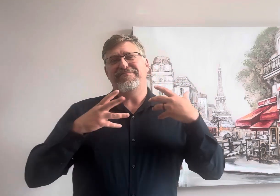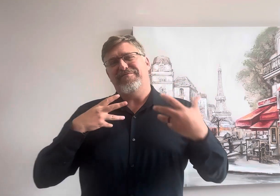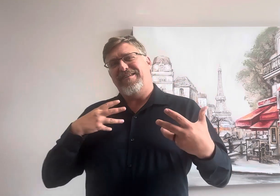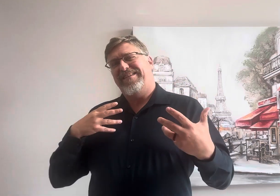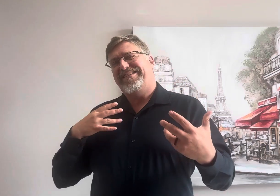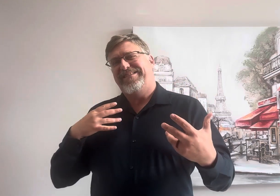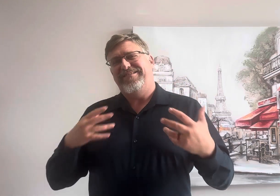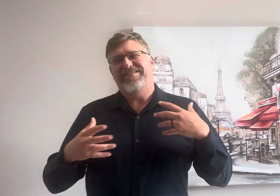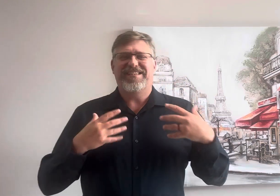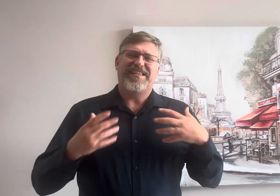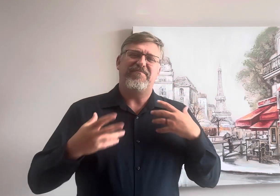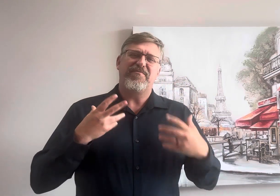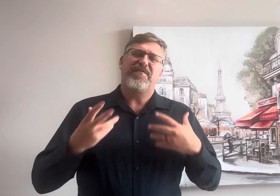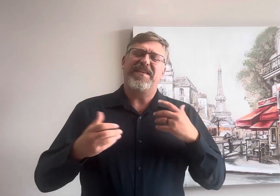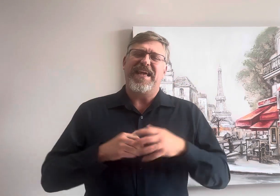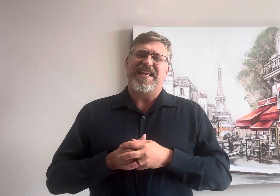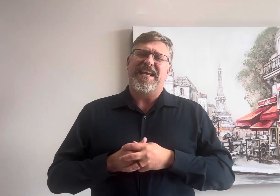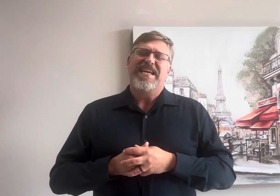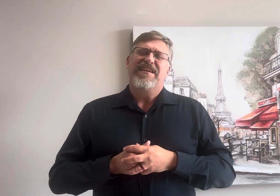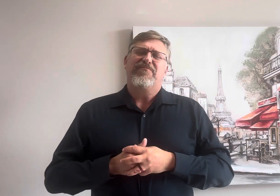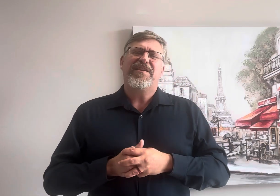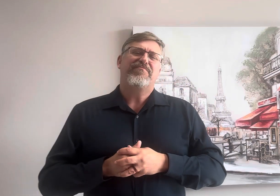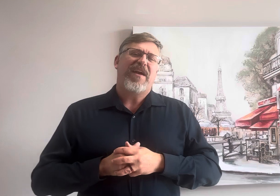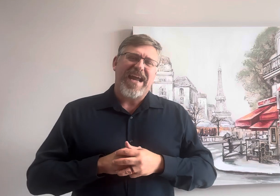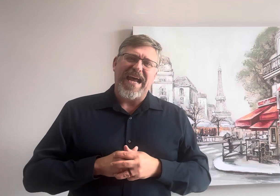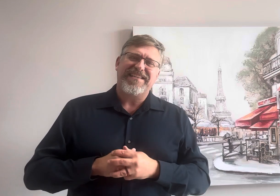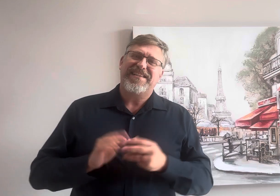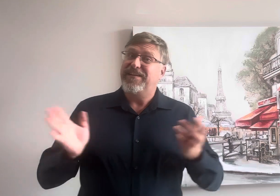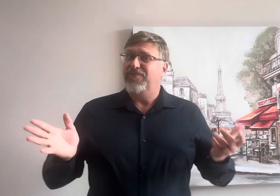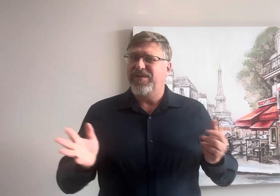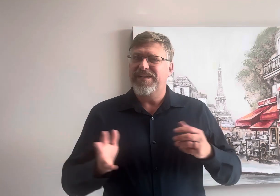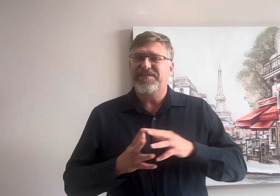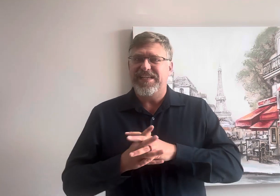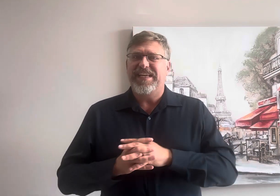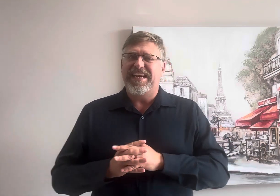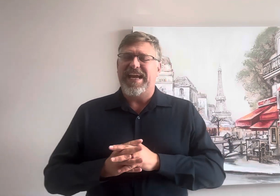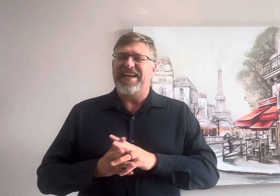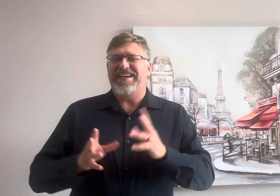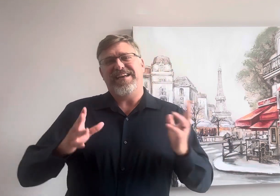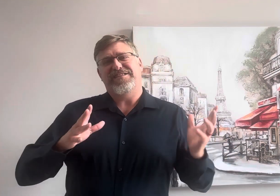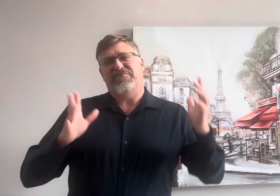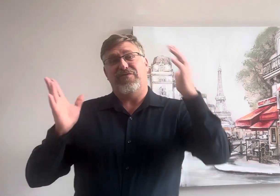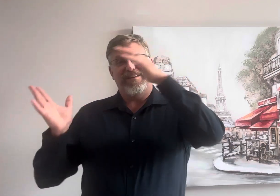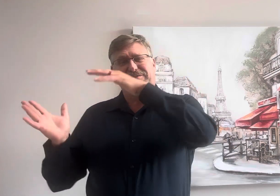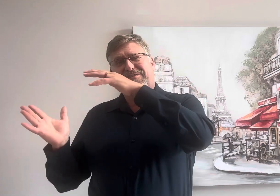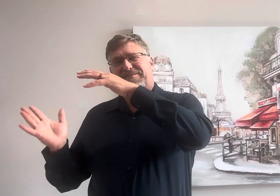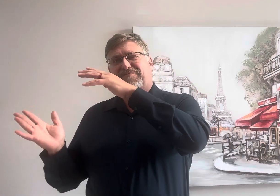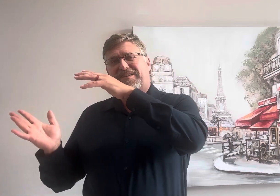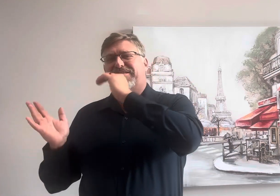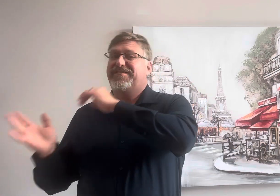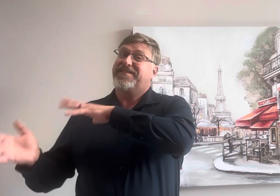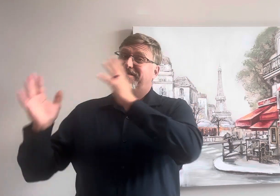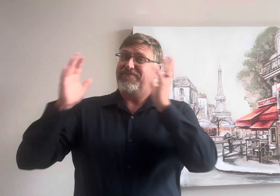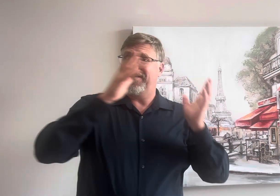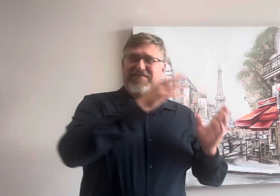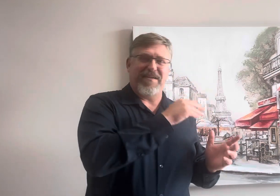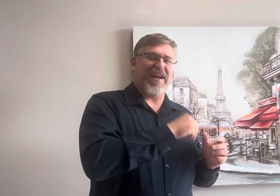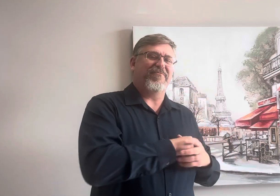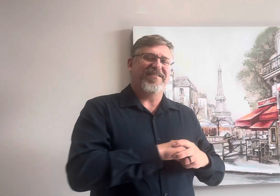people got to see a movie that they really probably hadn't seen that wouldn't have seen and it has some really good predictions and some really bad ones